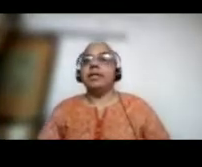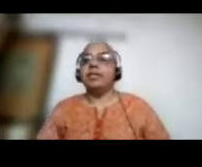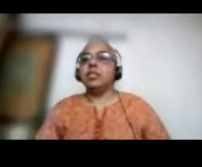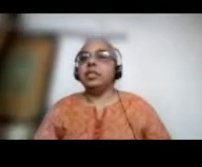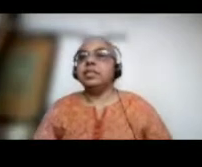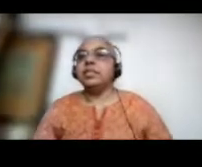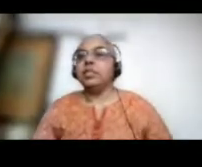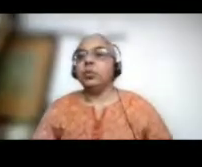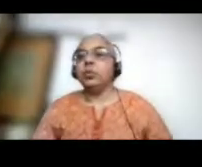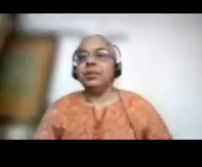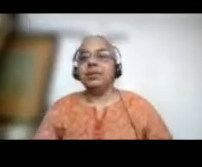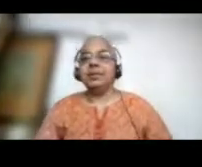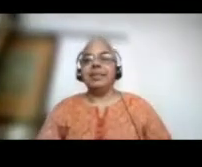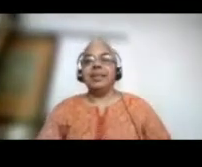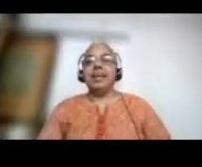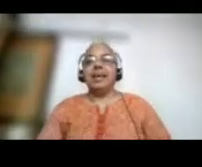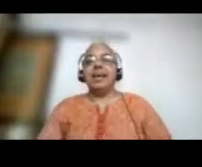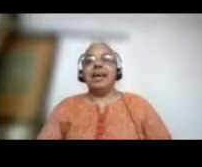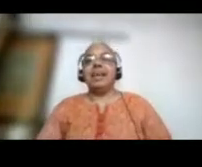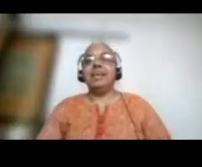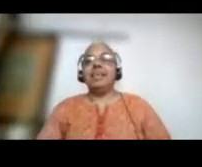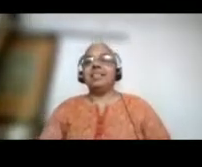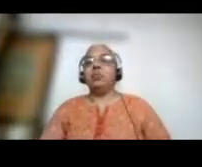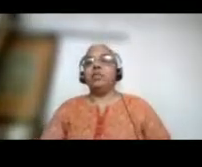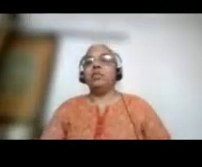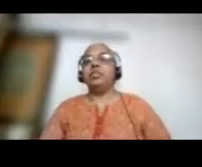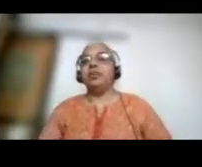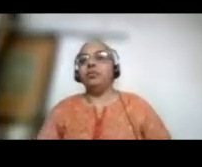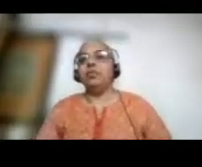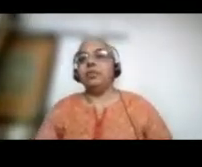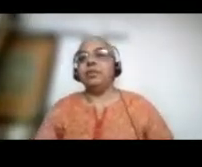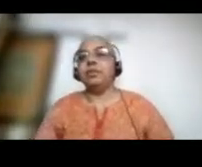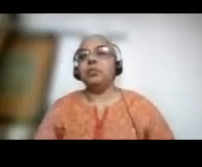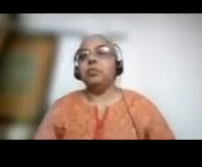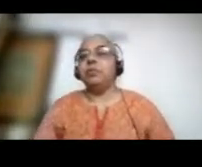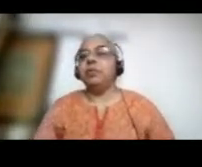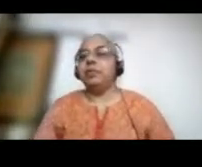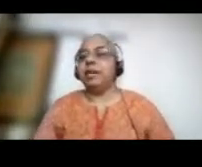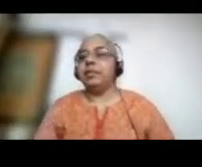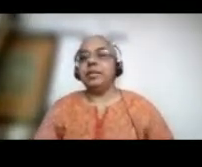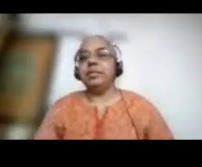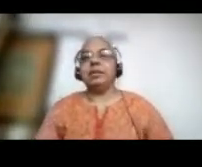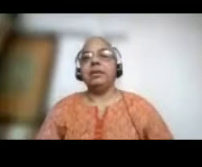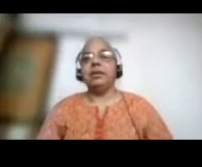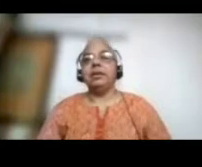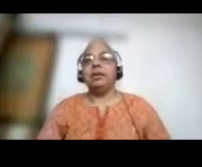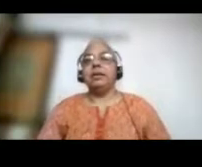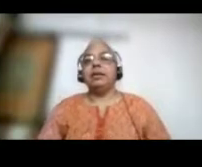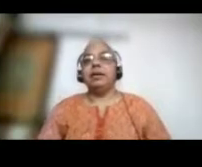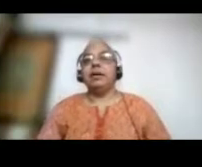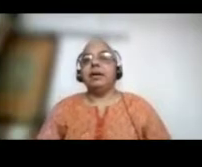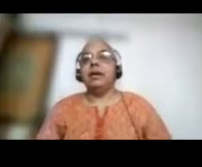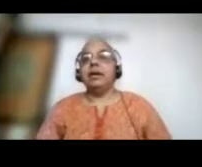So, this is the school. And that's our vision of the Swami Vidyadi Raja.